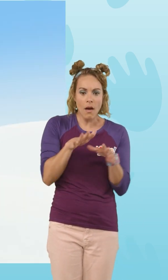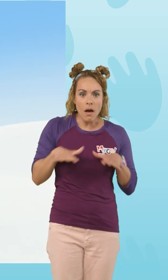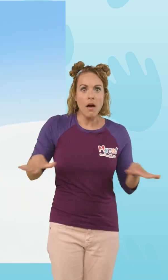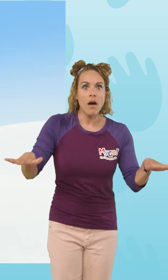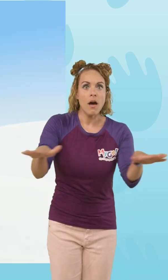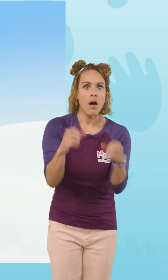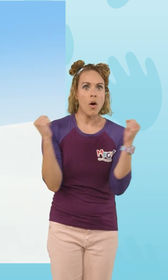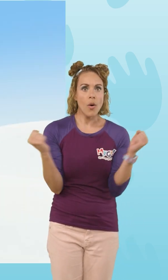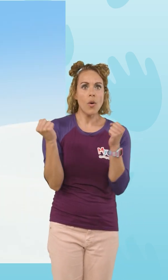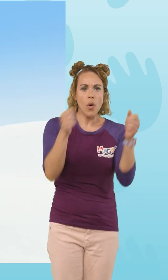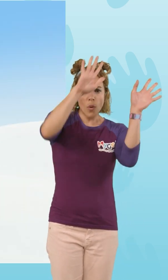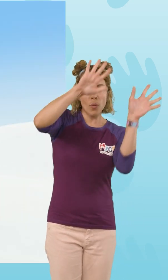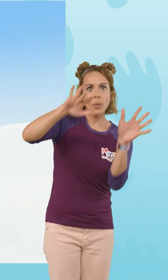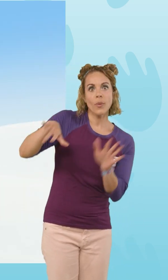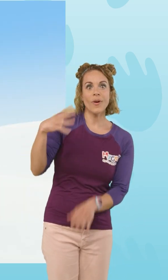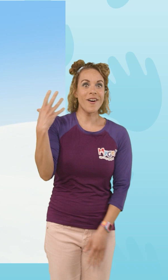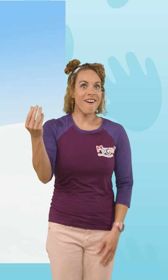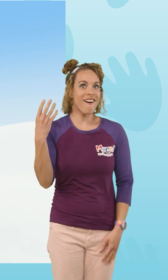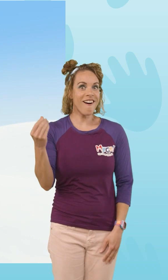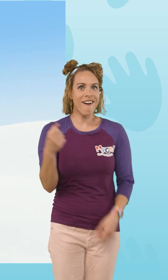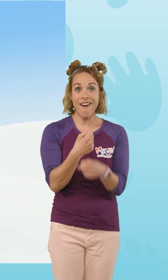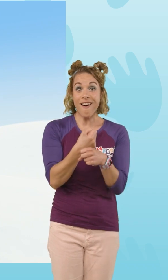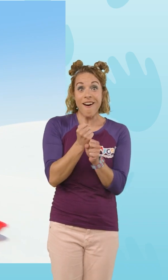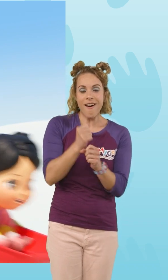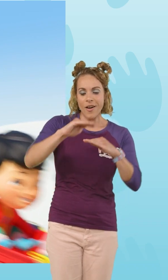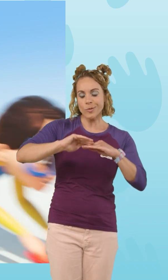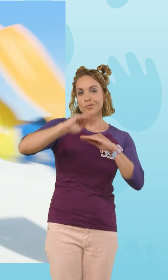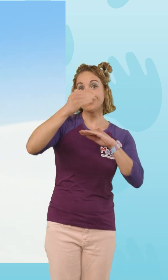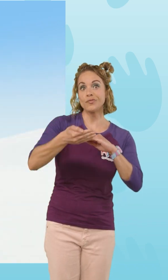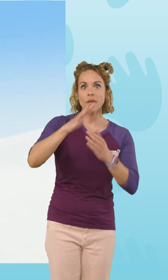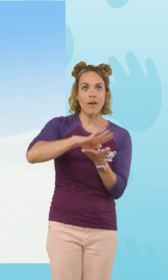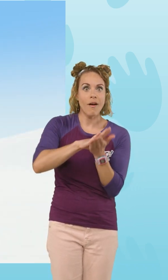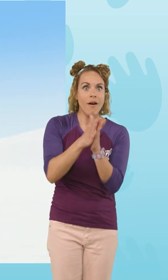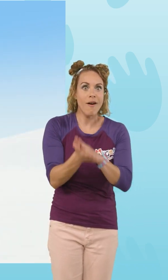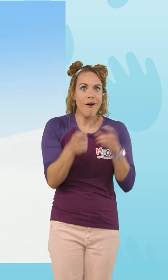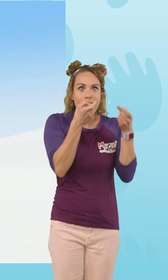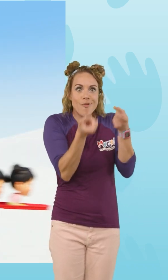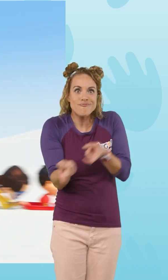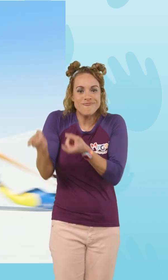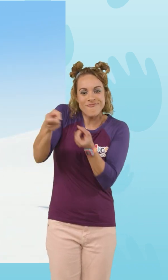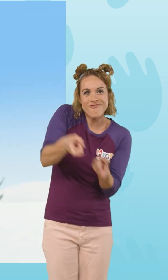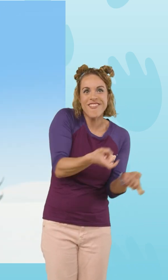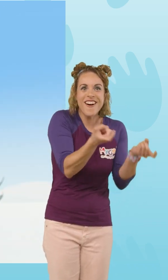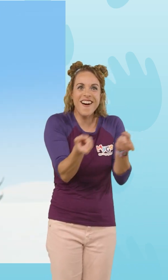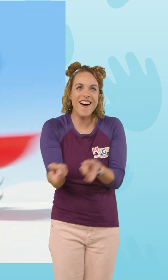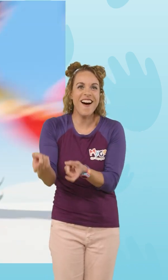a winter wonderland outside She makes a little hill into a super slide